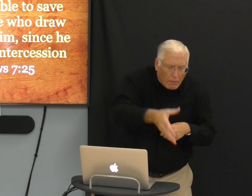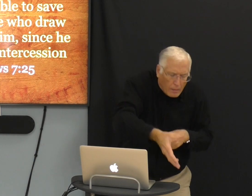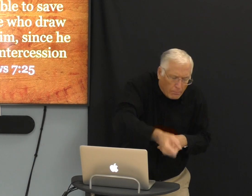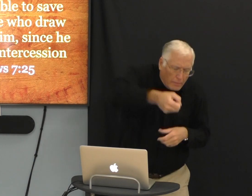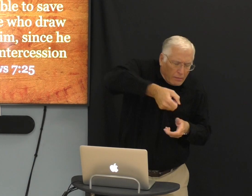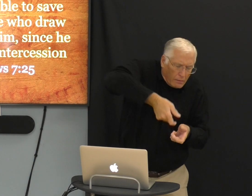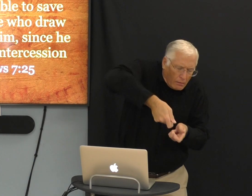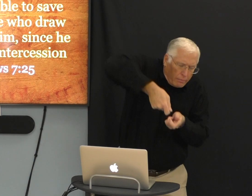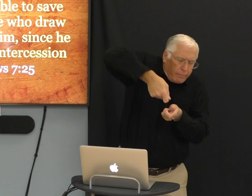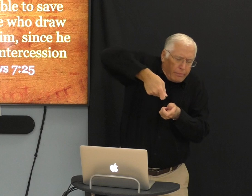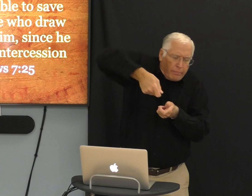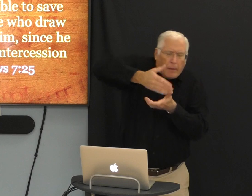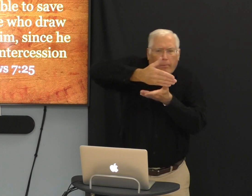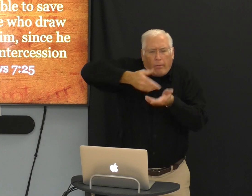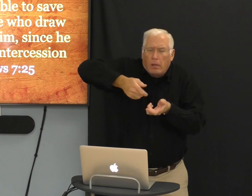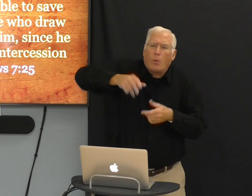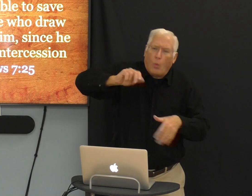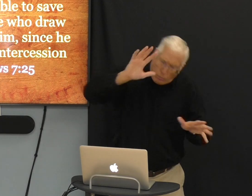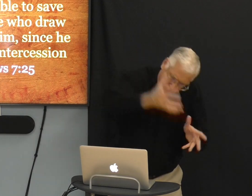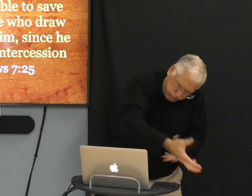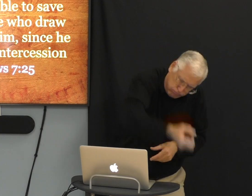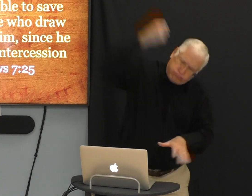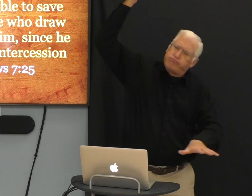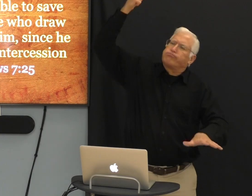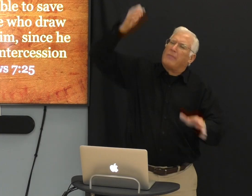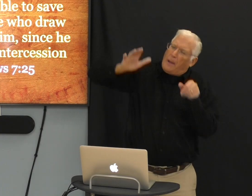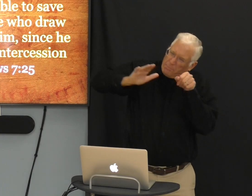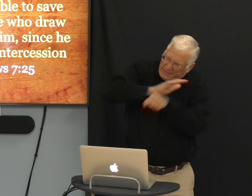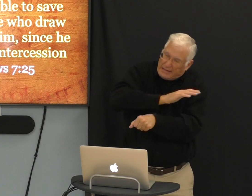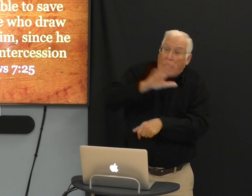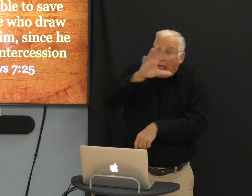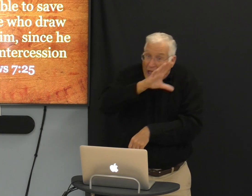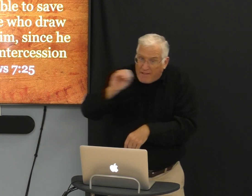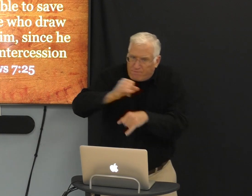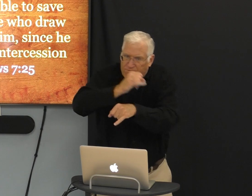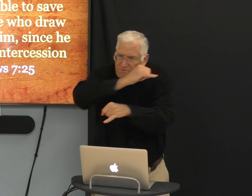100%, not just partially, no, fully,